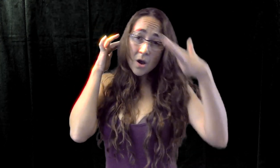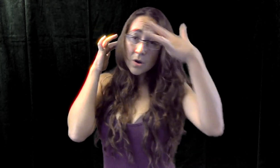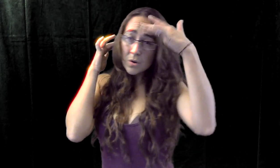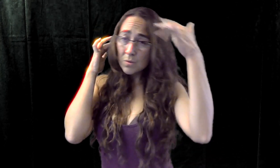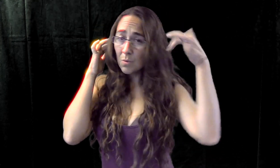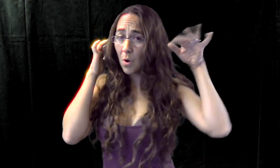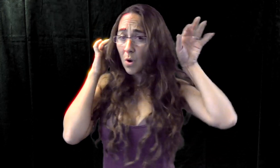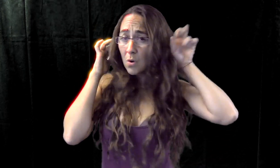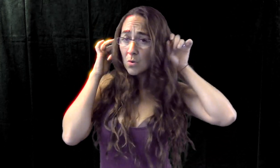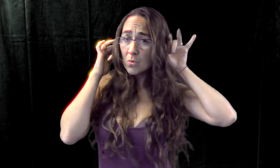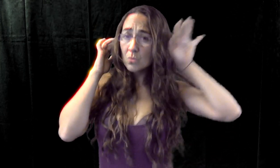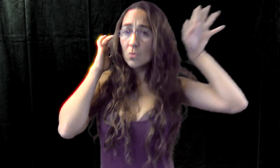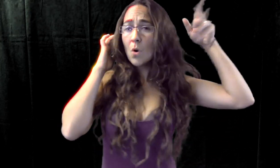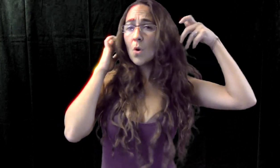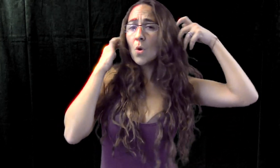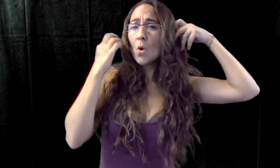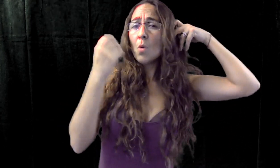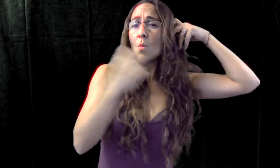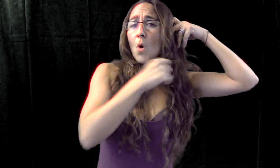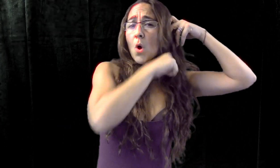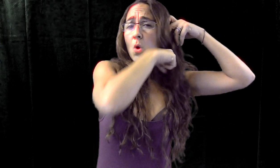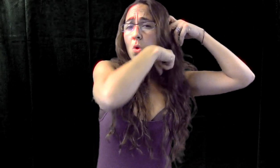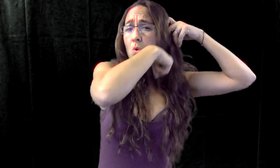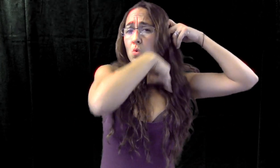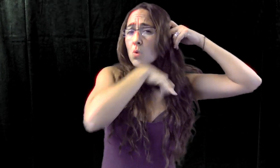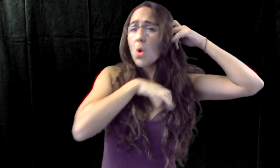I don't know.